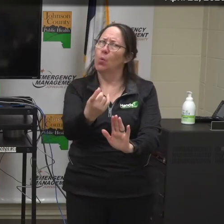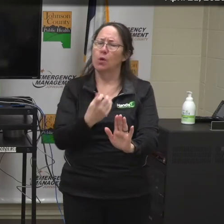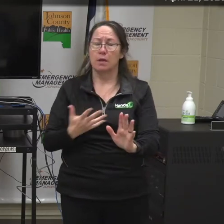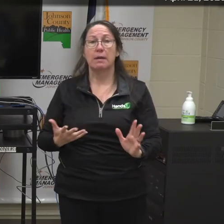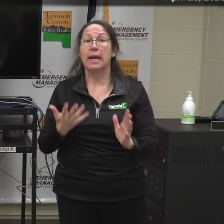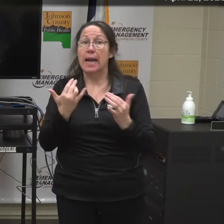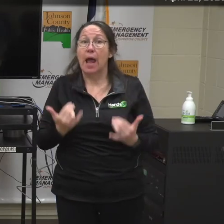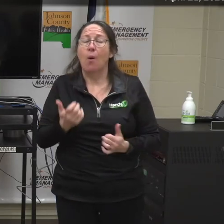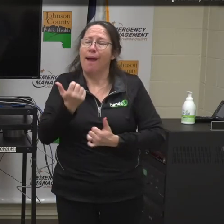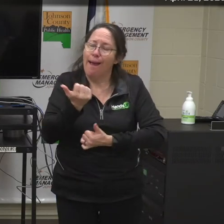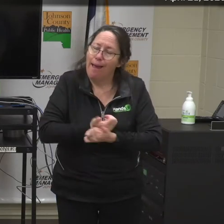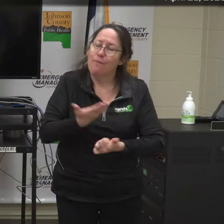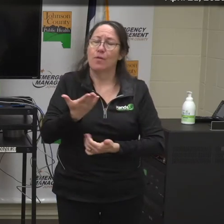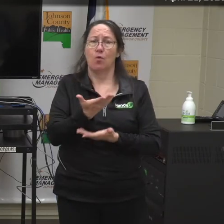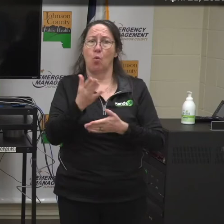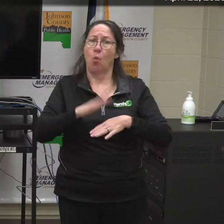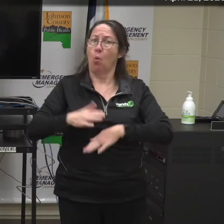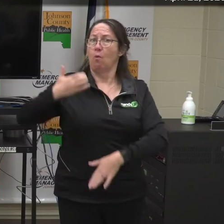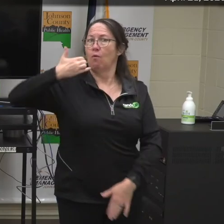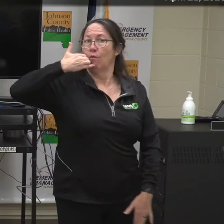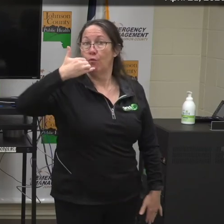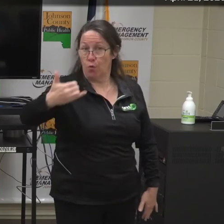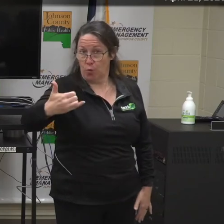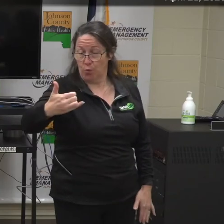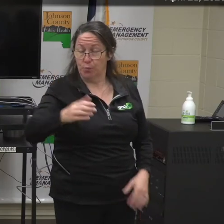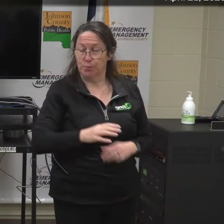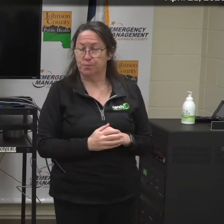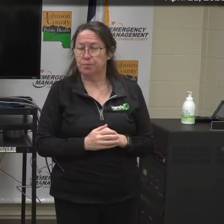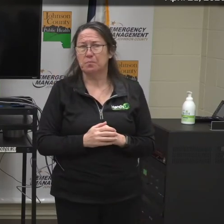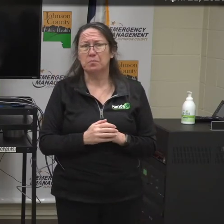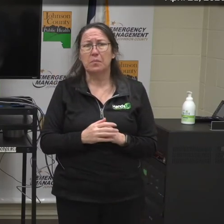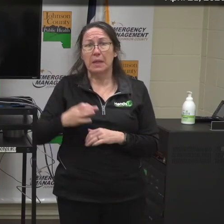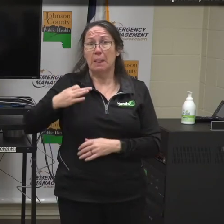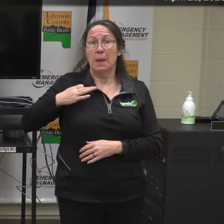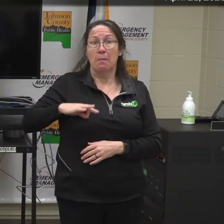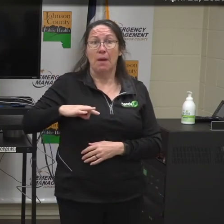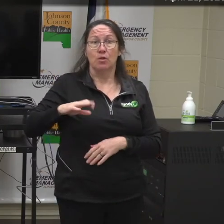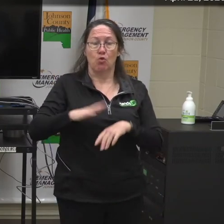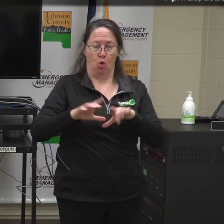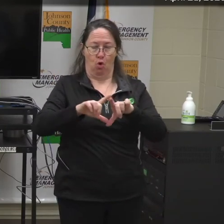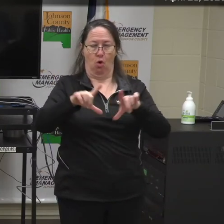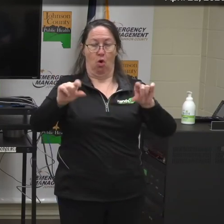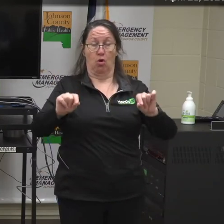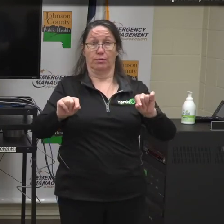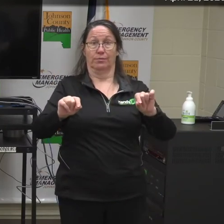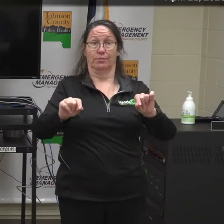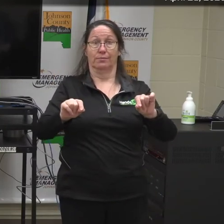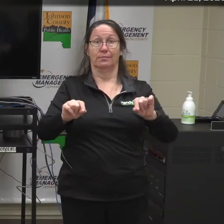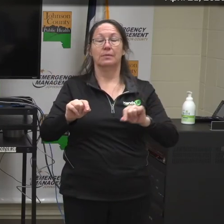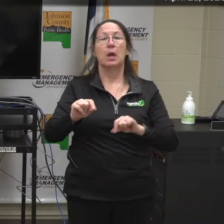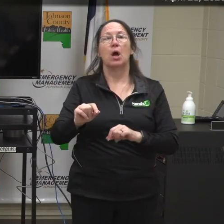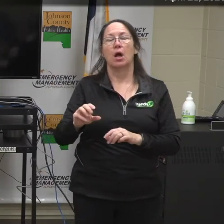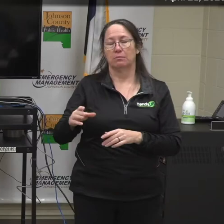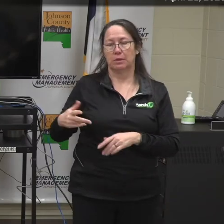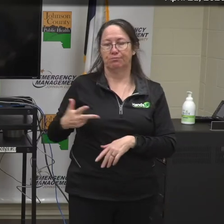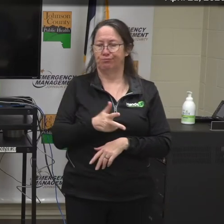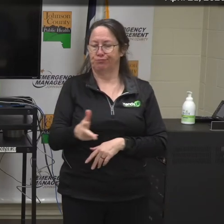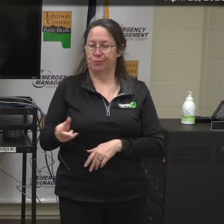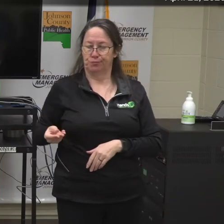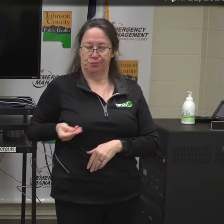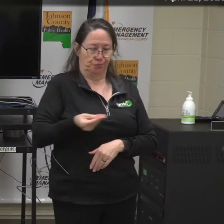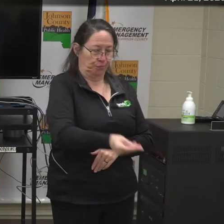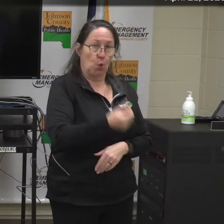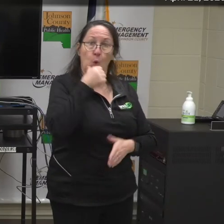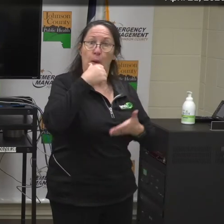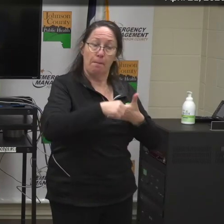We're doing everything by phone and like I mentioned the the actual benefits are on a card. So we're doing a curbside pickup or we're happy to put that